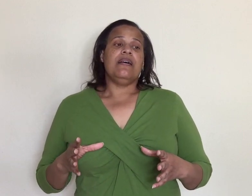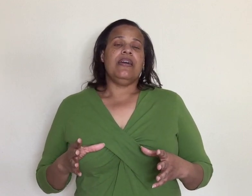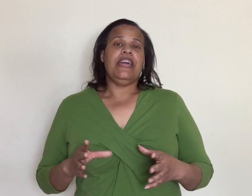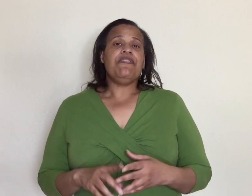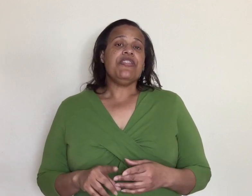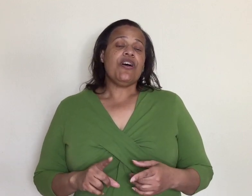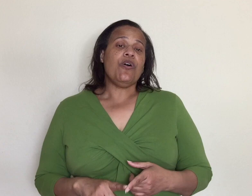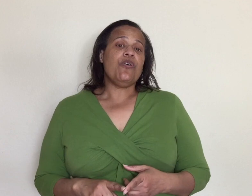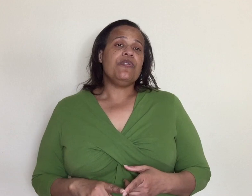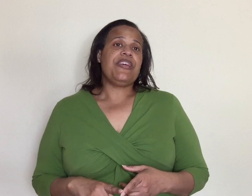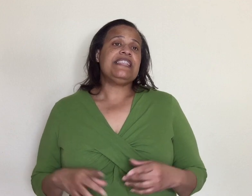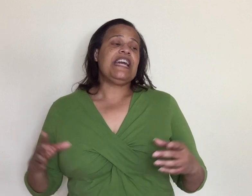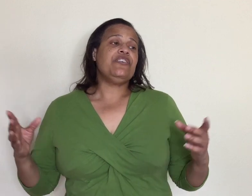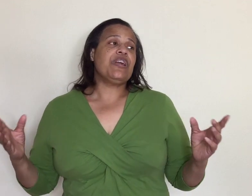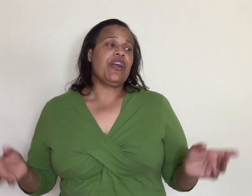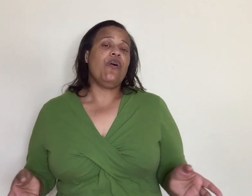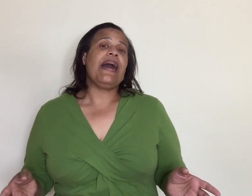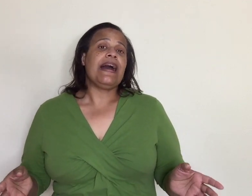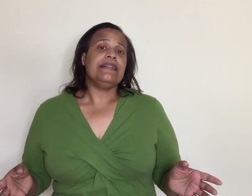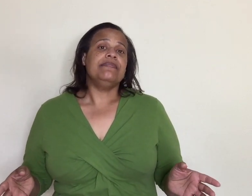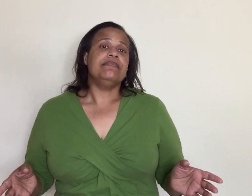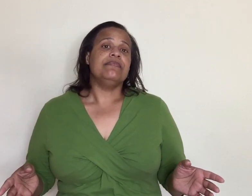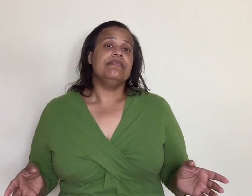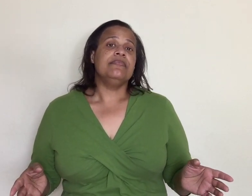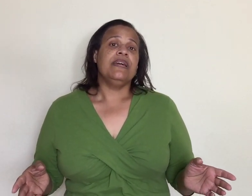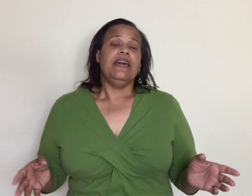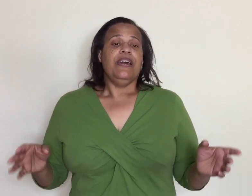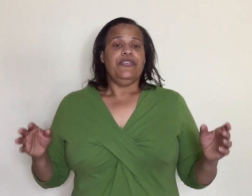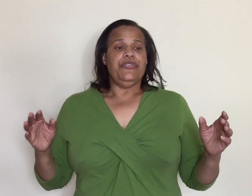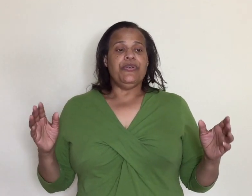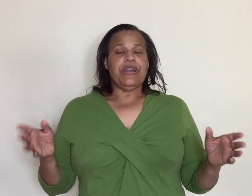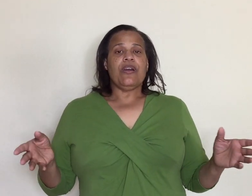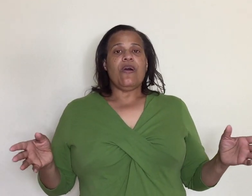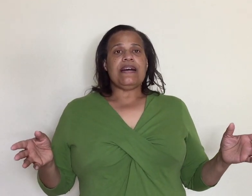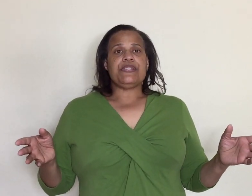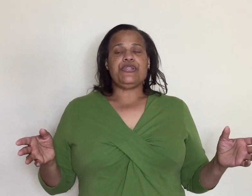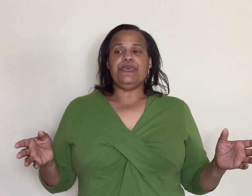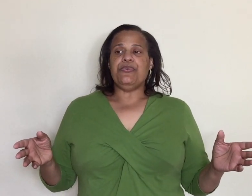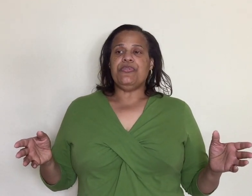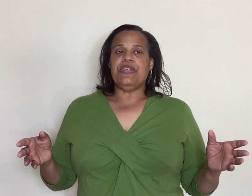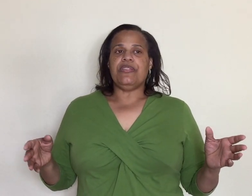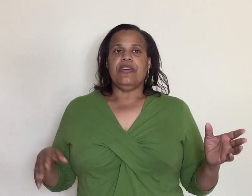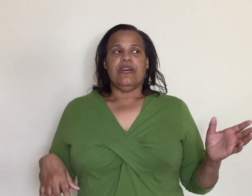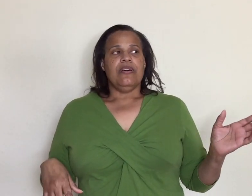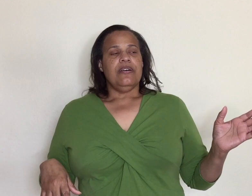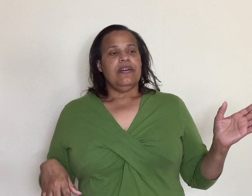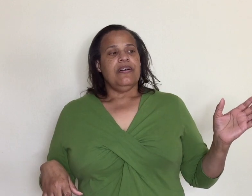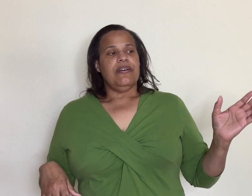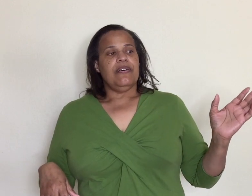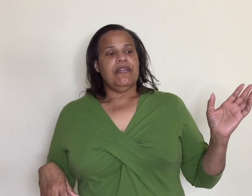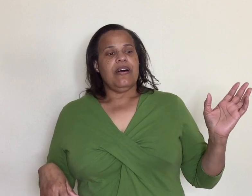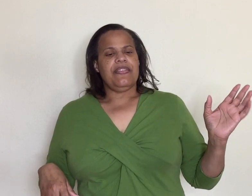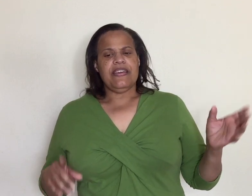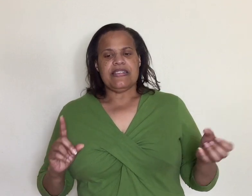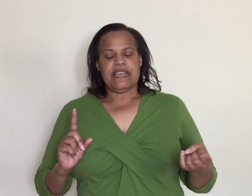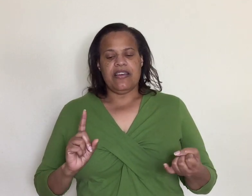even though they say you can go out you can go out to the i think they said